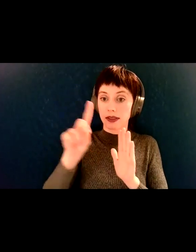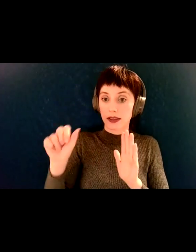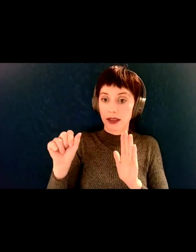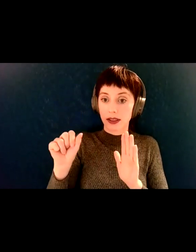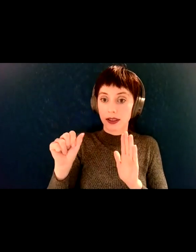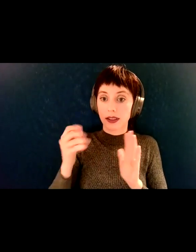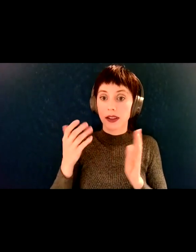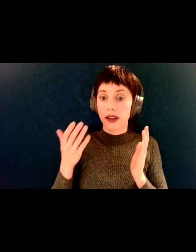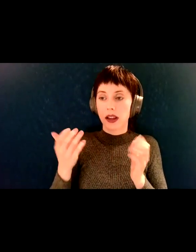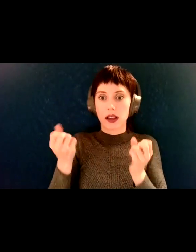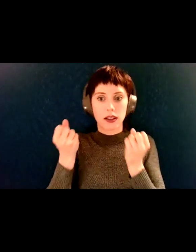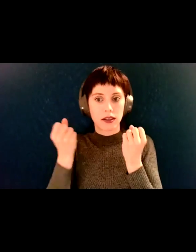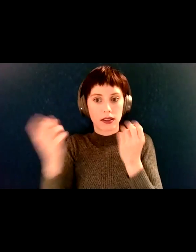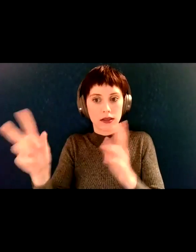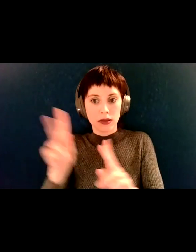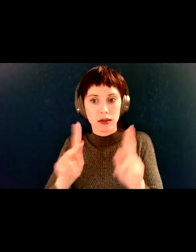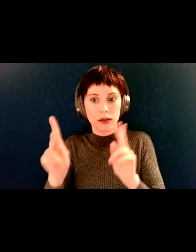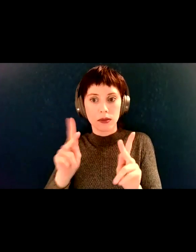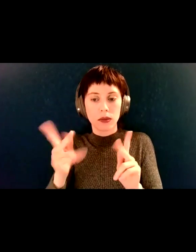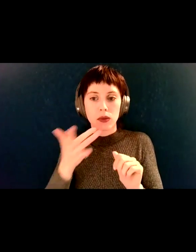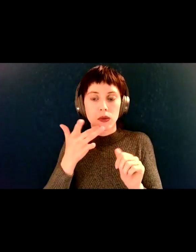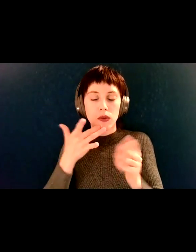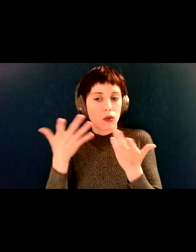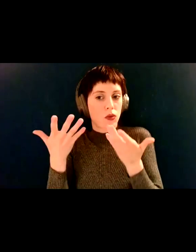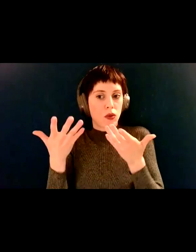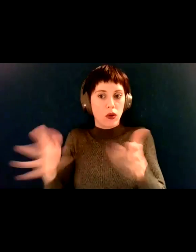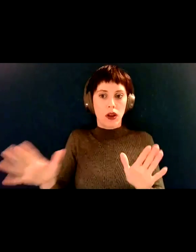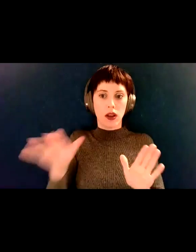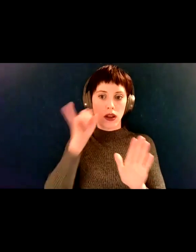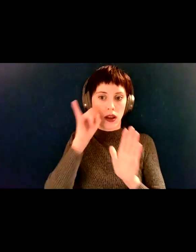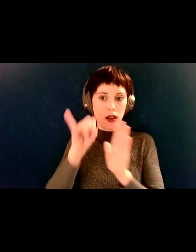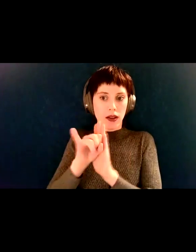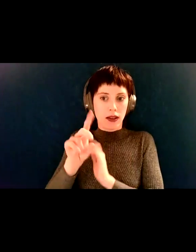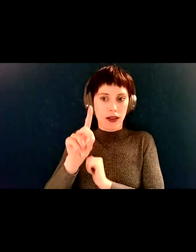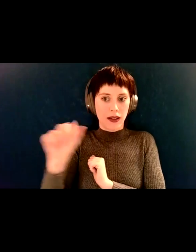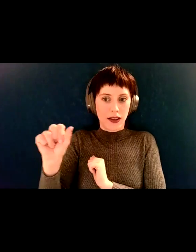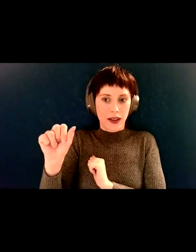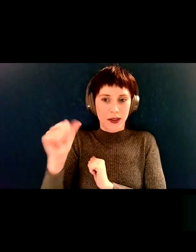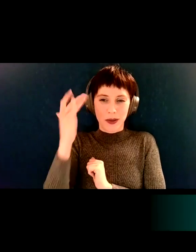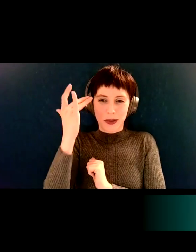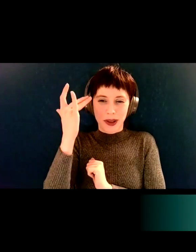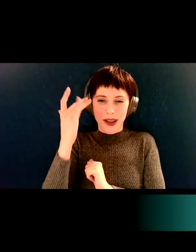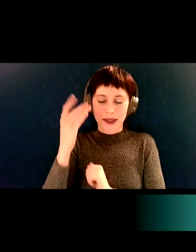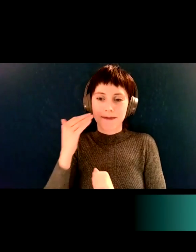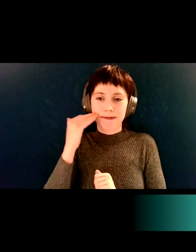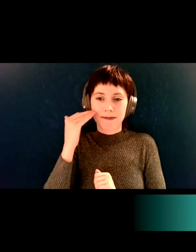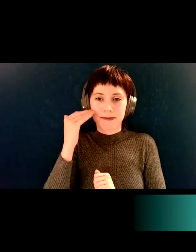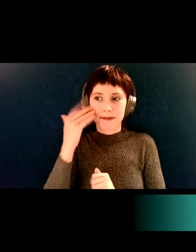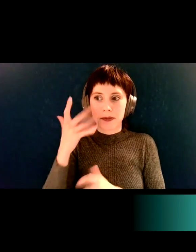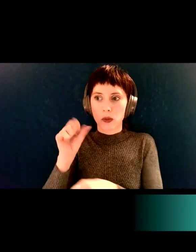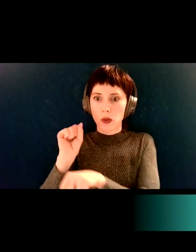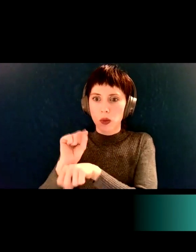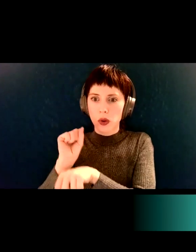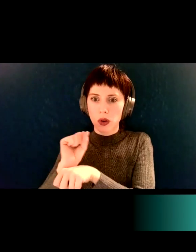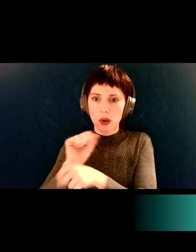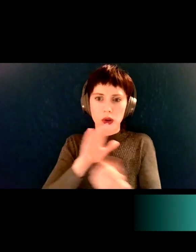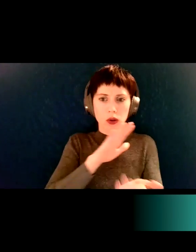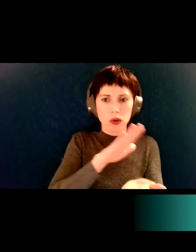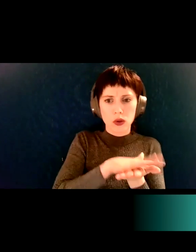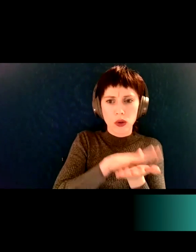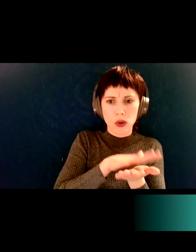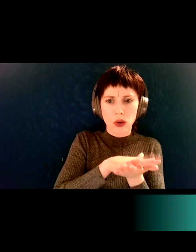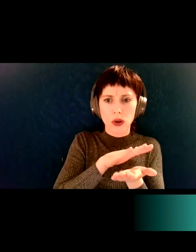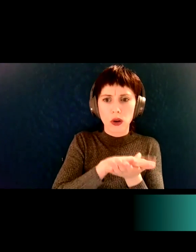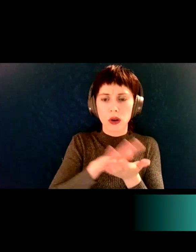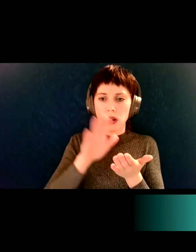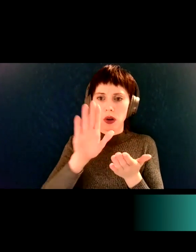identify that way because there's so many things that are. Insinuated around work and school and who you are and what you do in the world